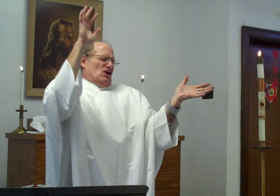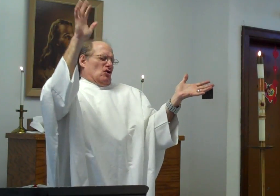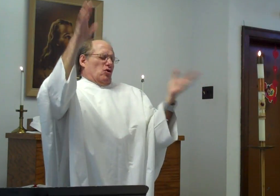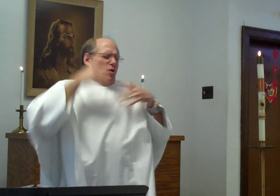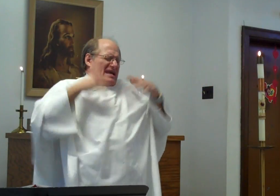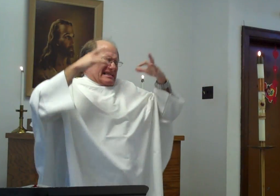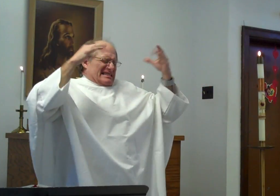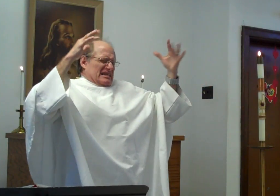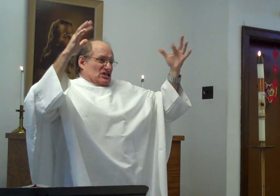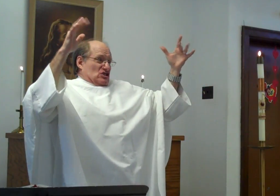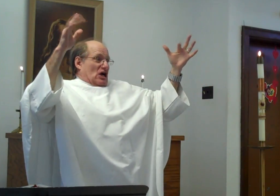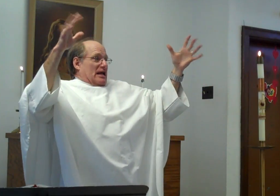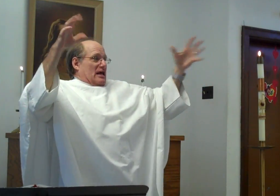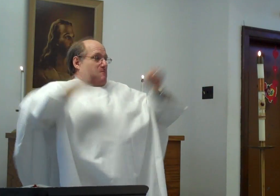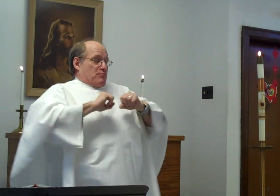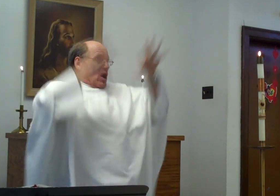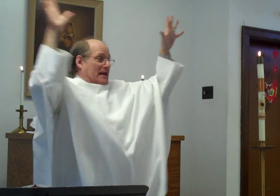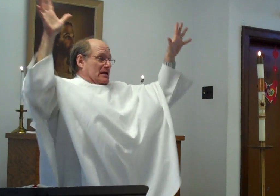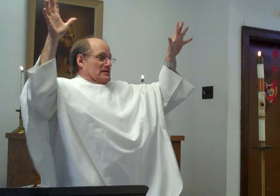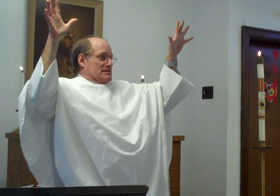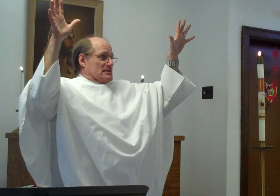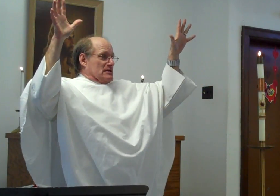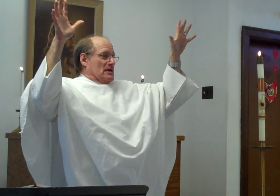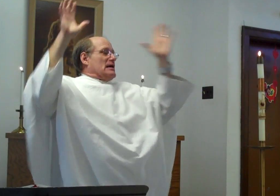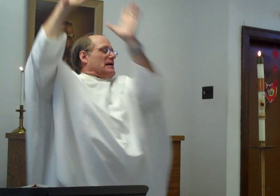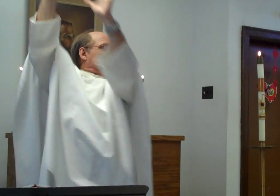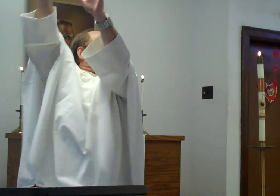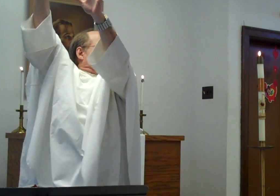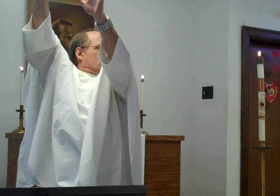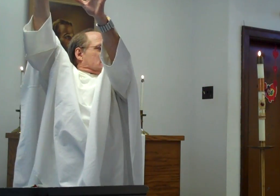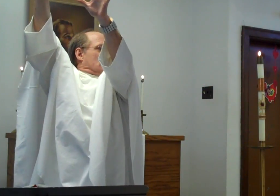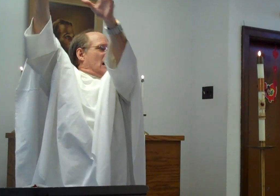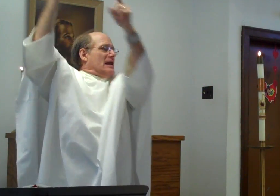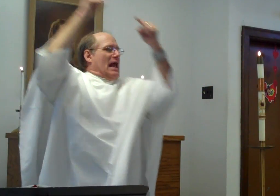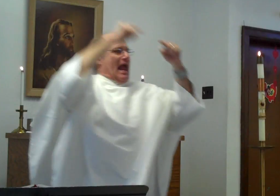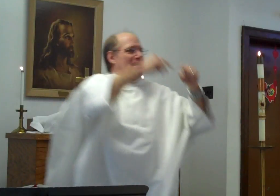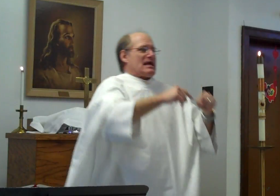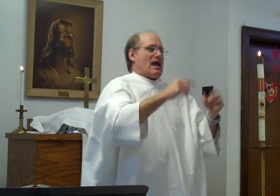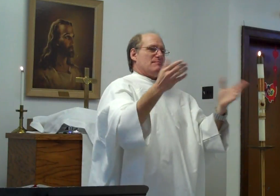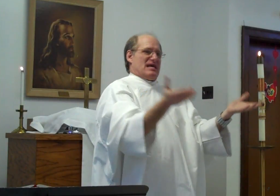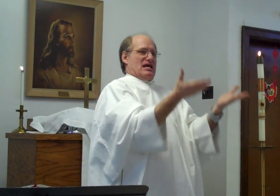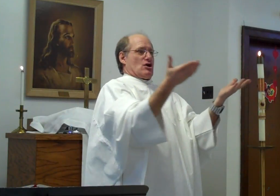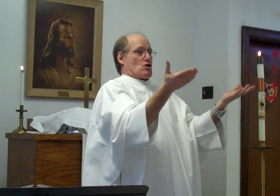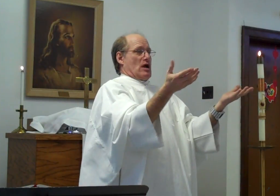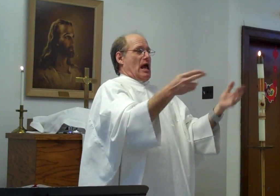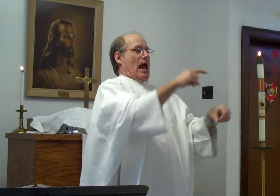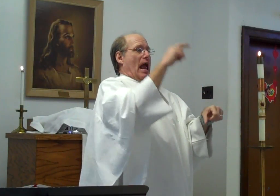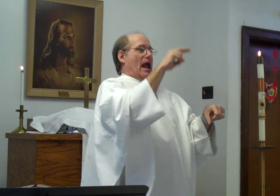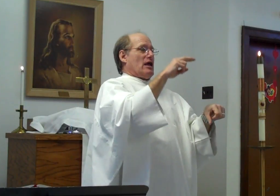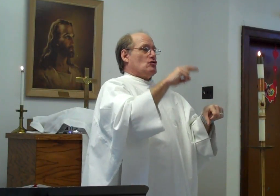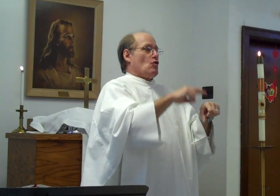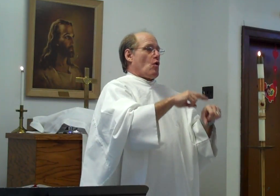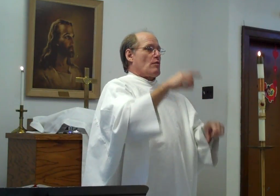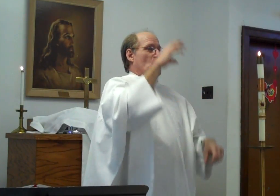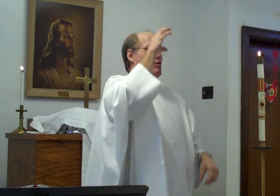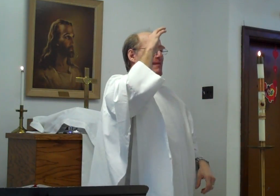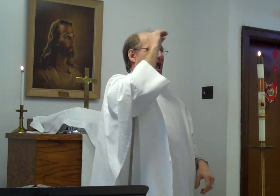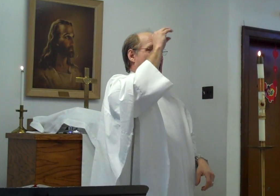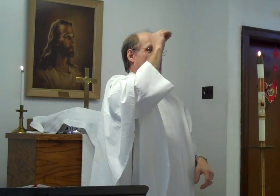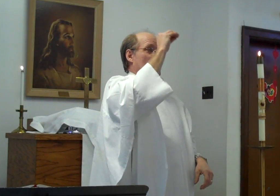Glorious. shining brightness, he set it aside and came here, a normal man,